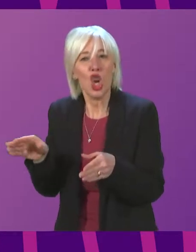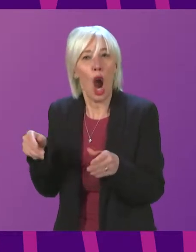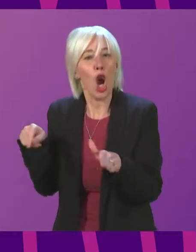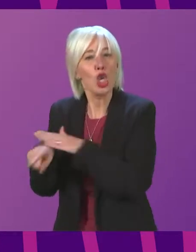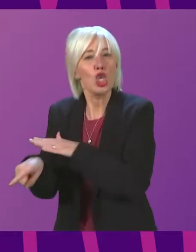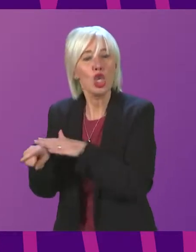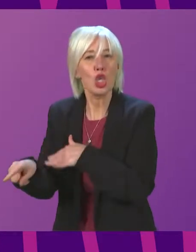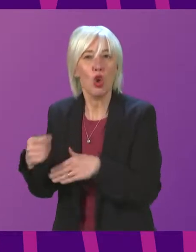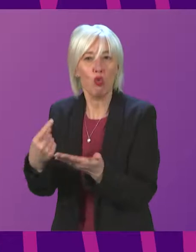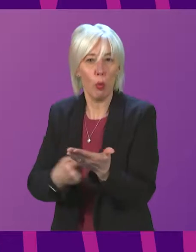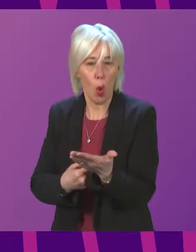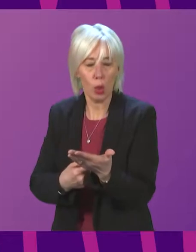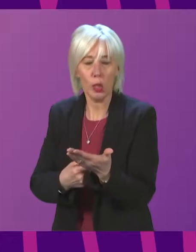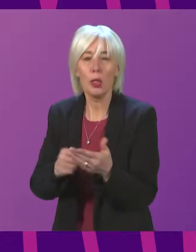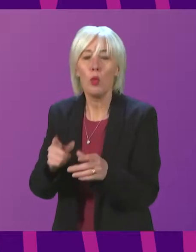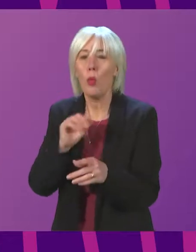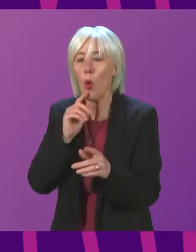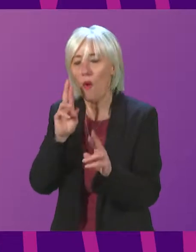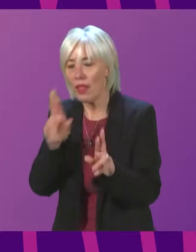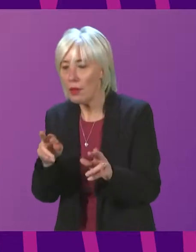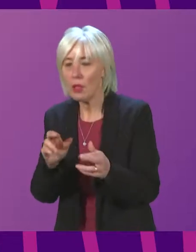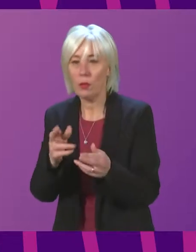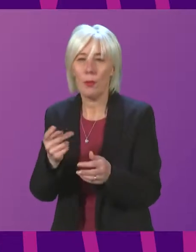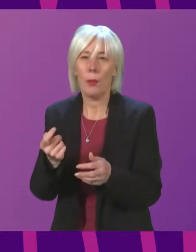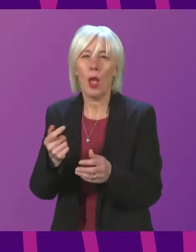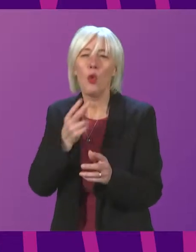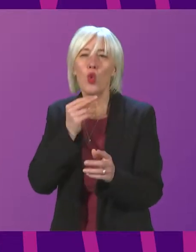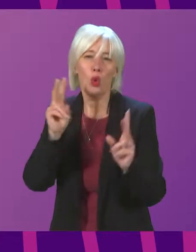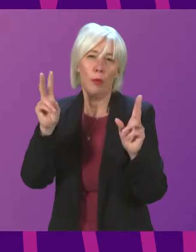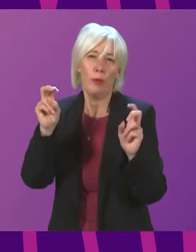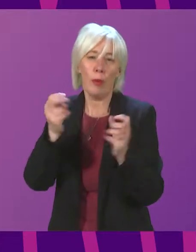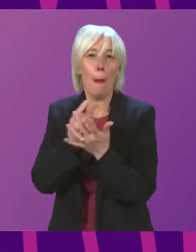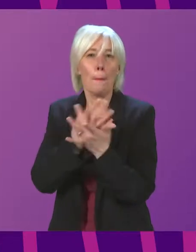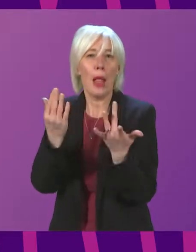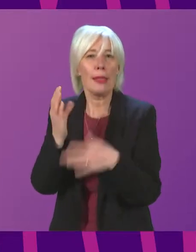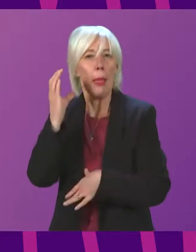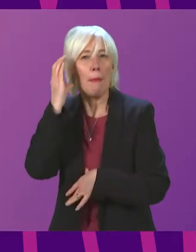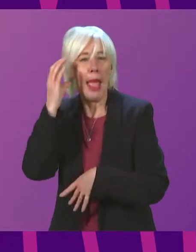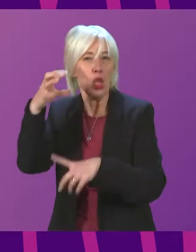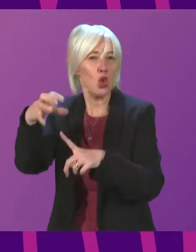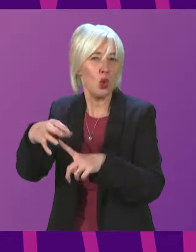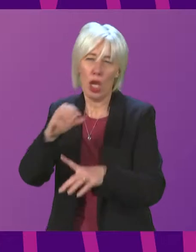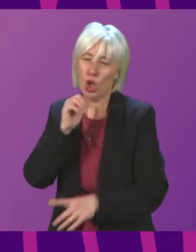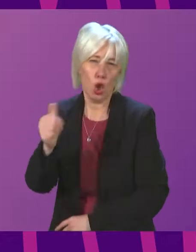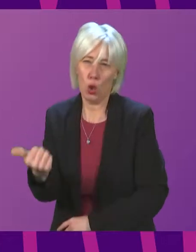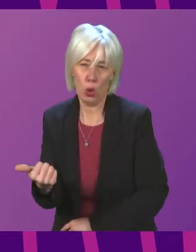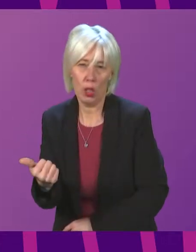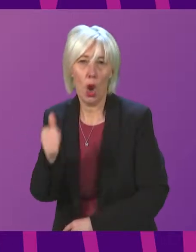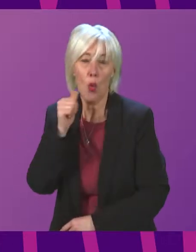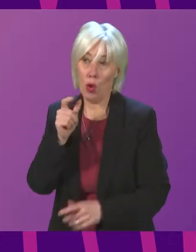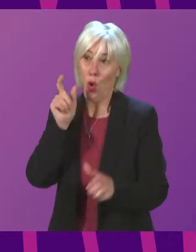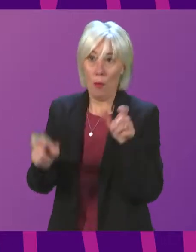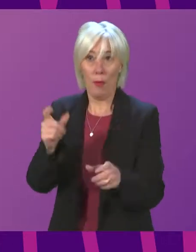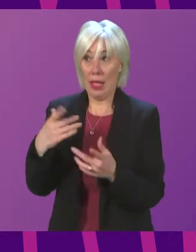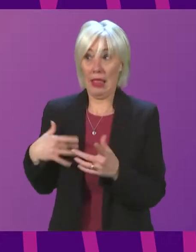use of the term multi-bed units is not a good one. We know that people can share homes and thrive